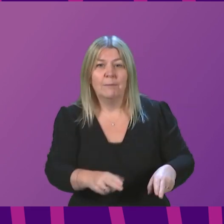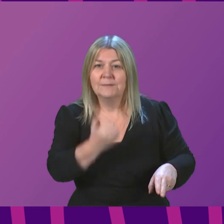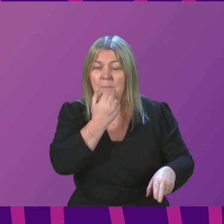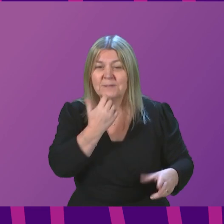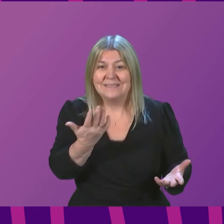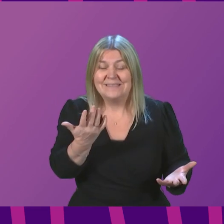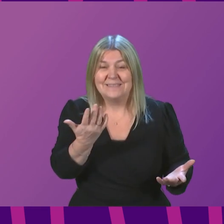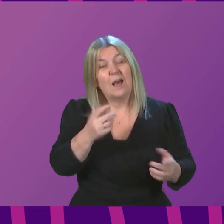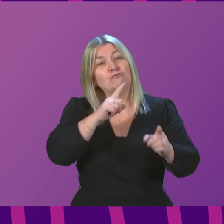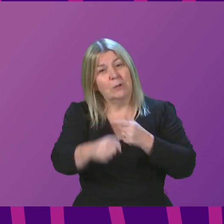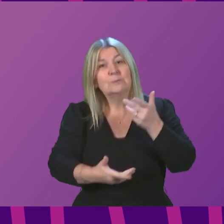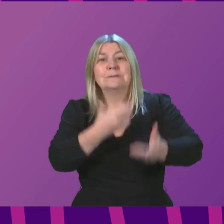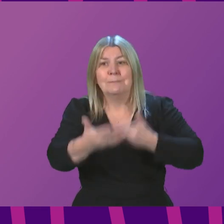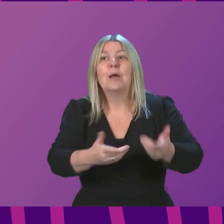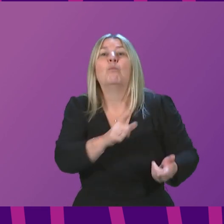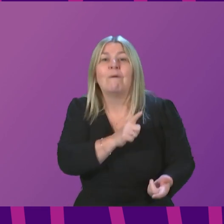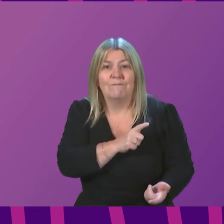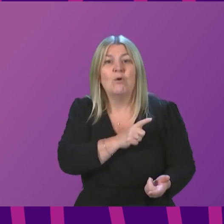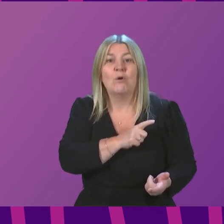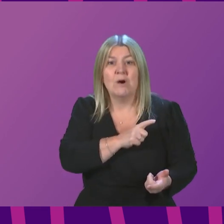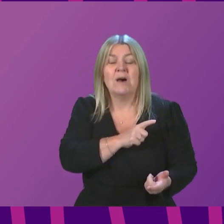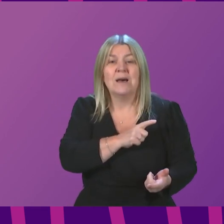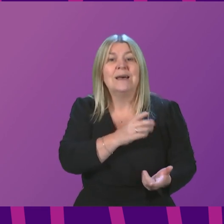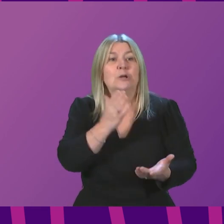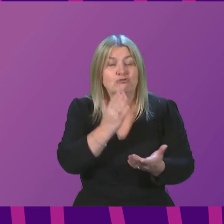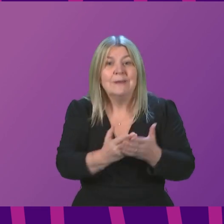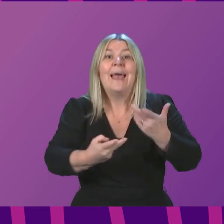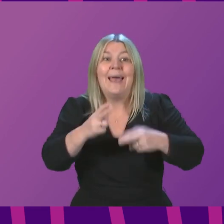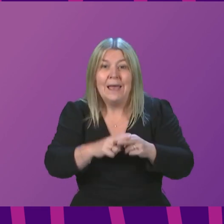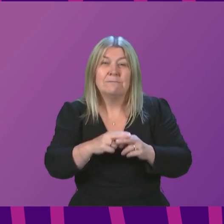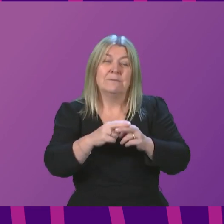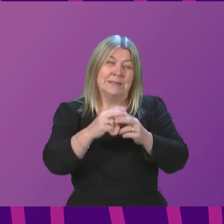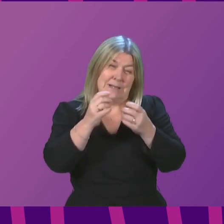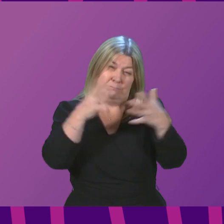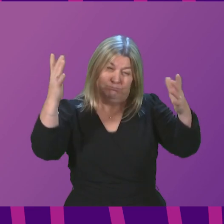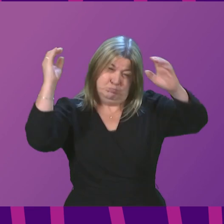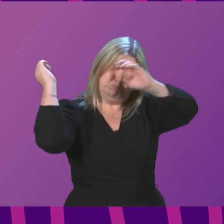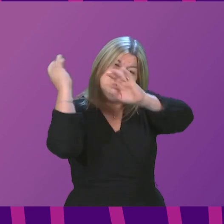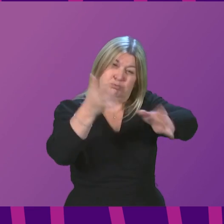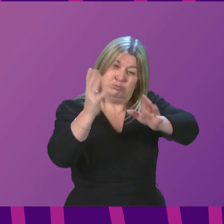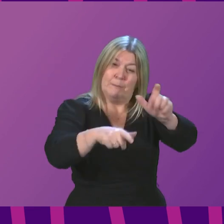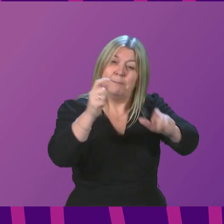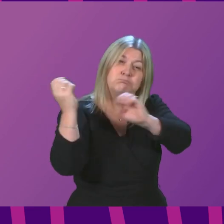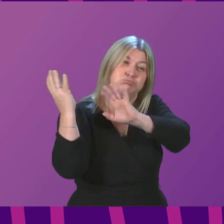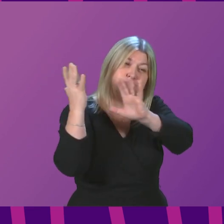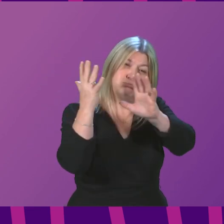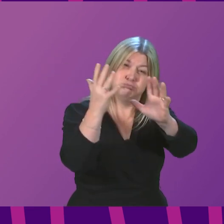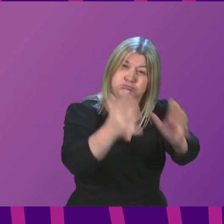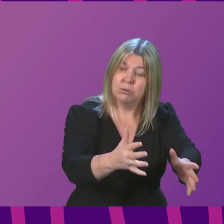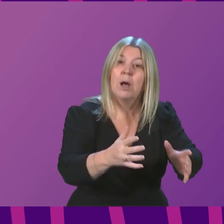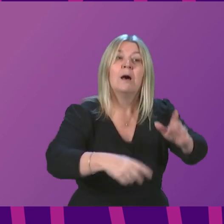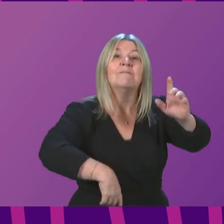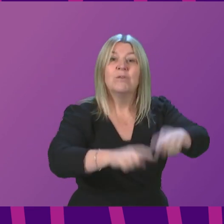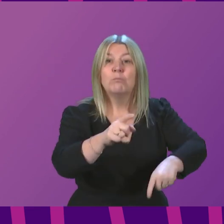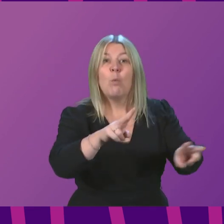large-scale events. It is about the super-spreading nature of big events, given the higher transmissibility of